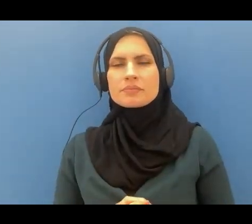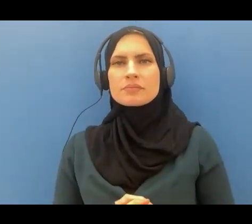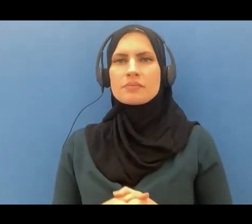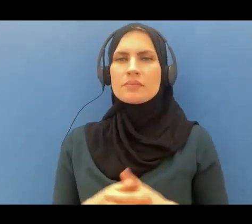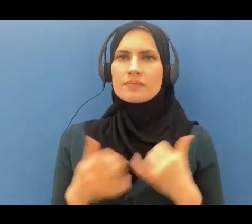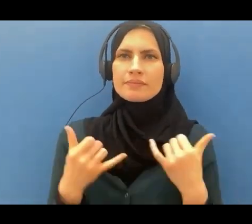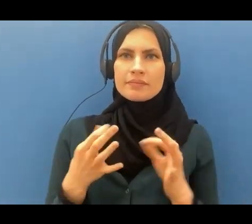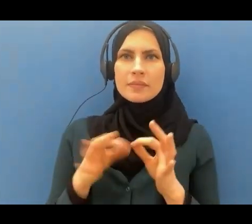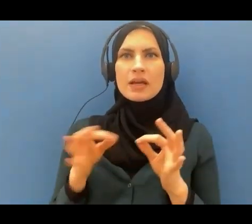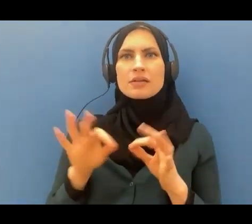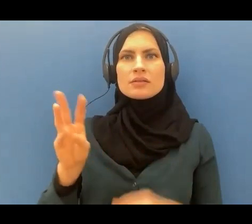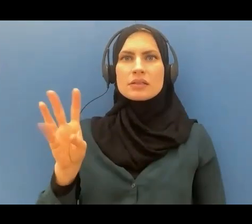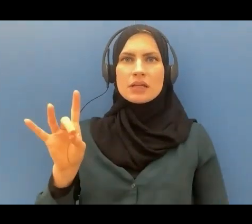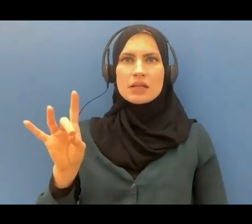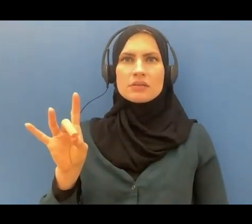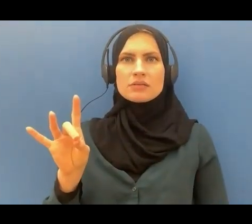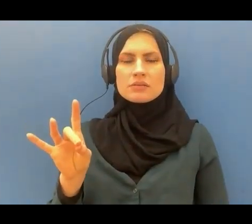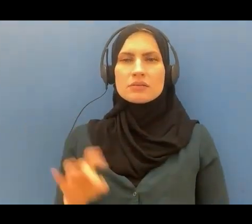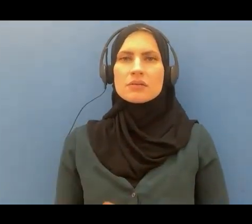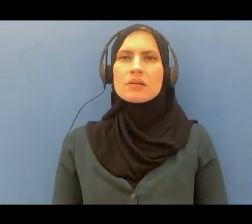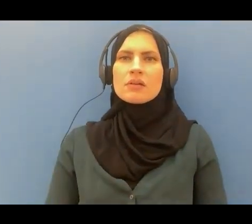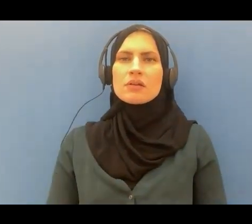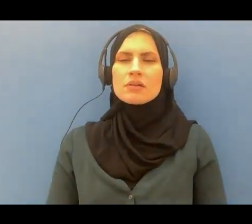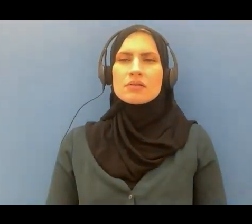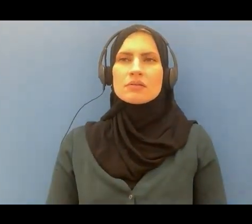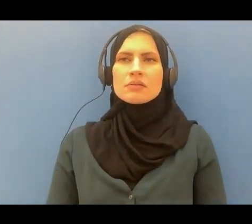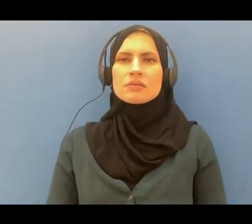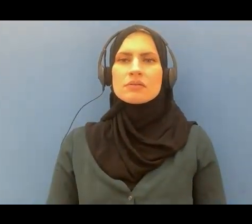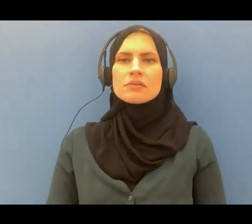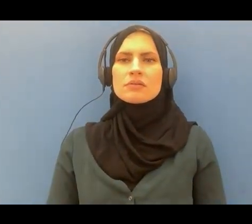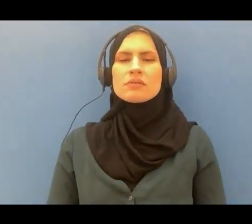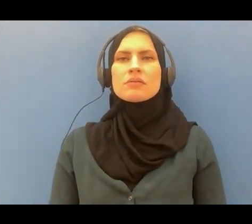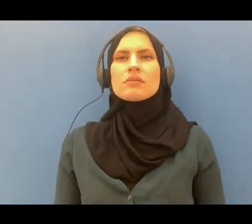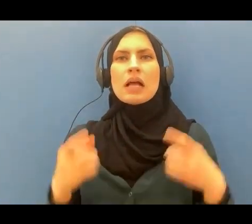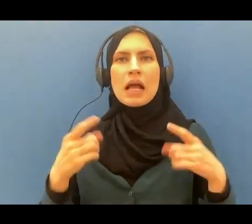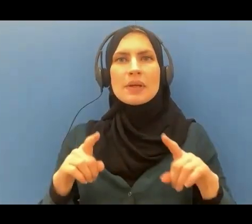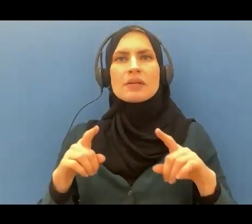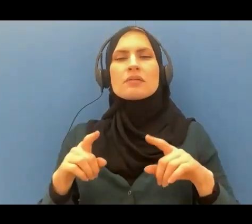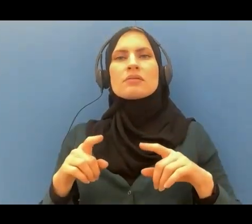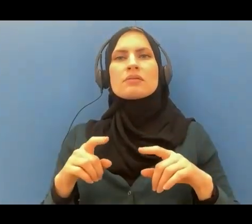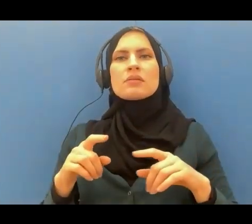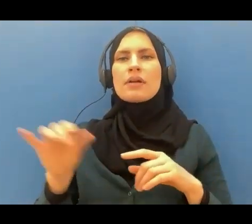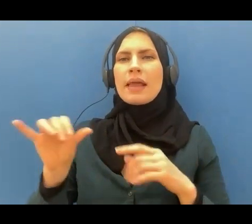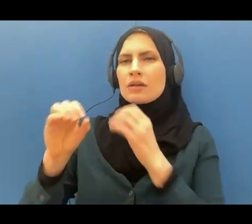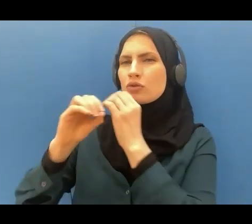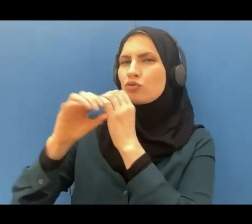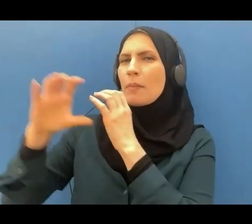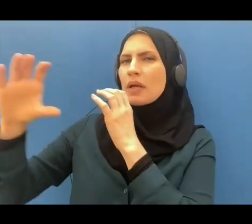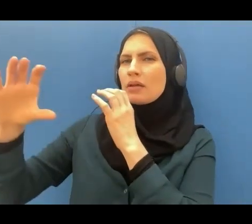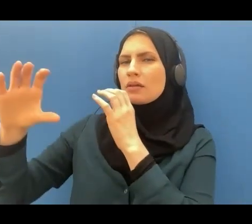it says and the trumped will be blown and all who are in the heavens